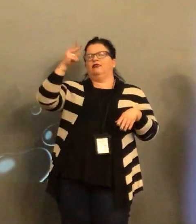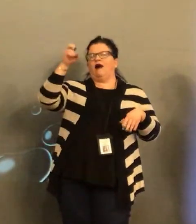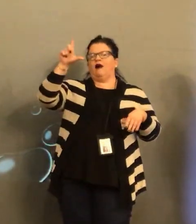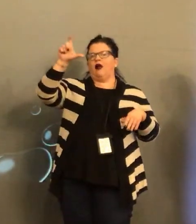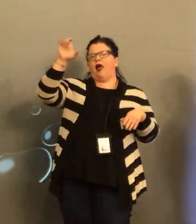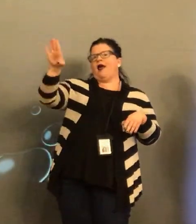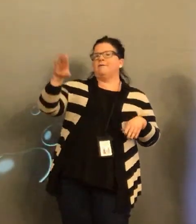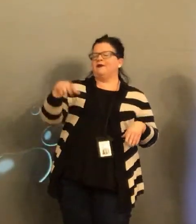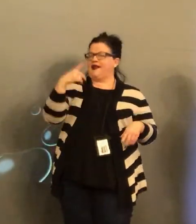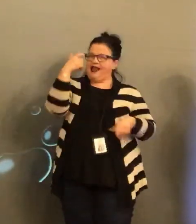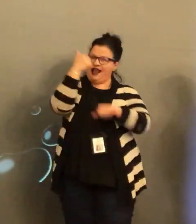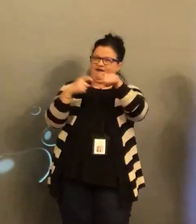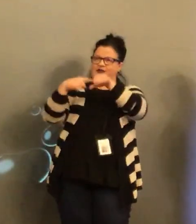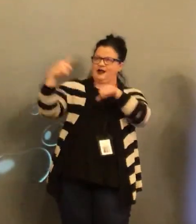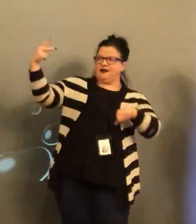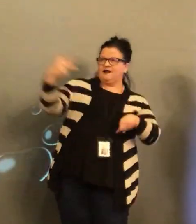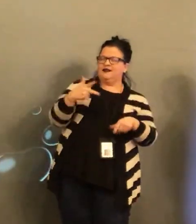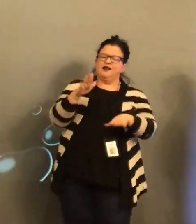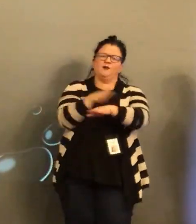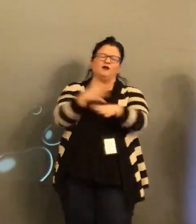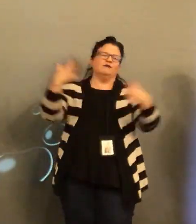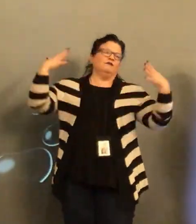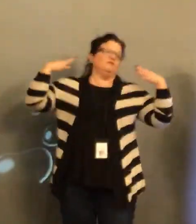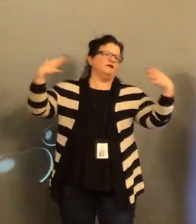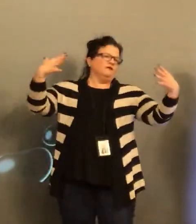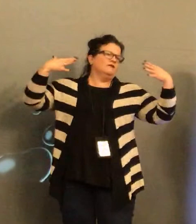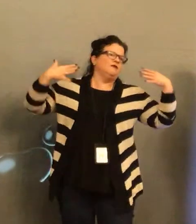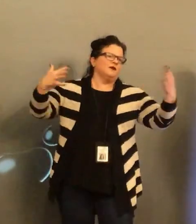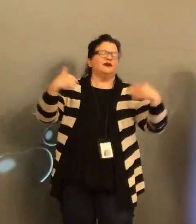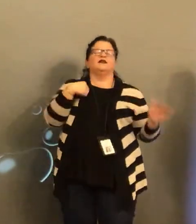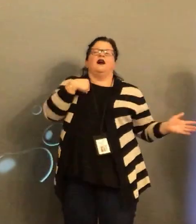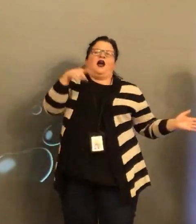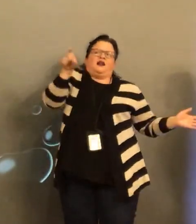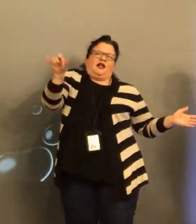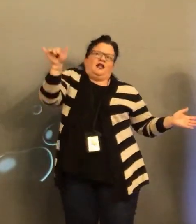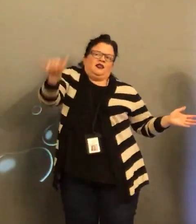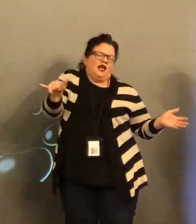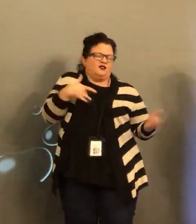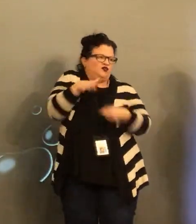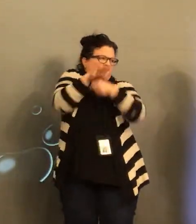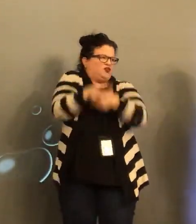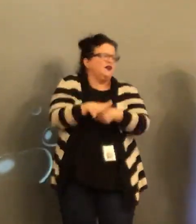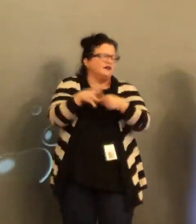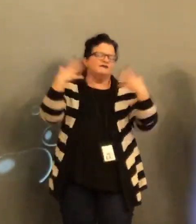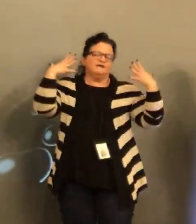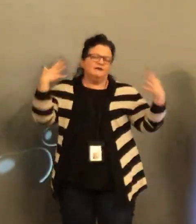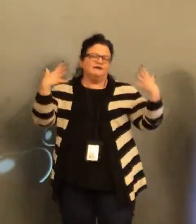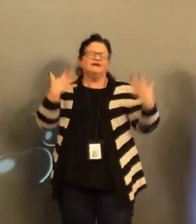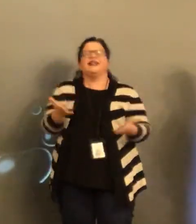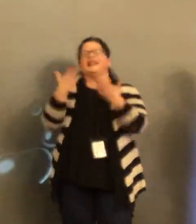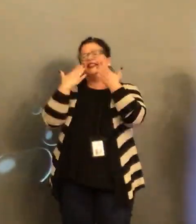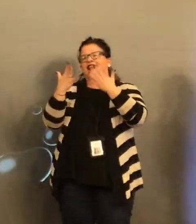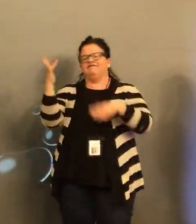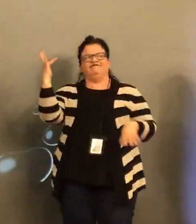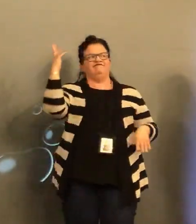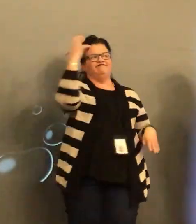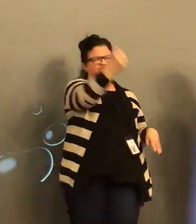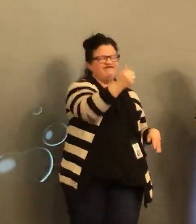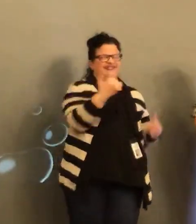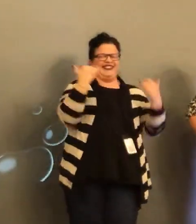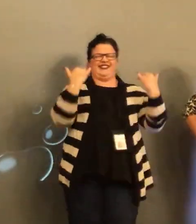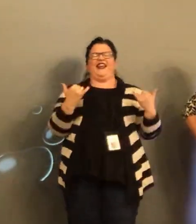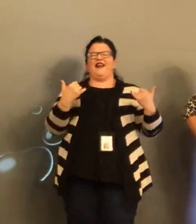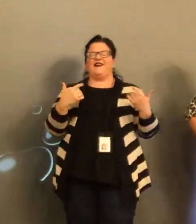i called him the club don the club he'd come in music was